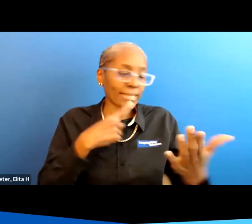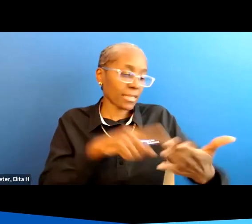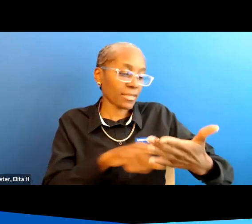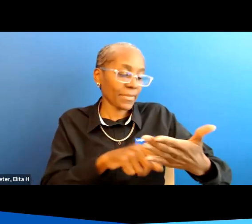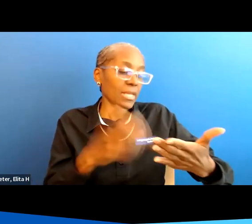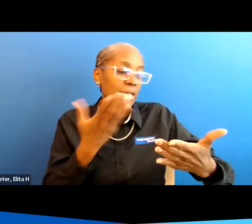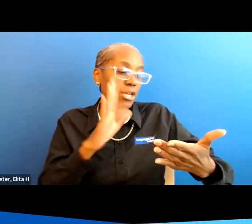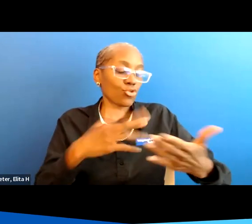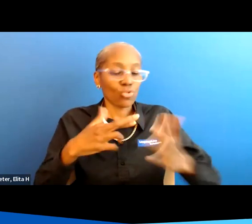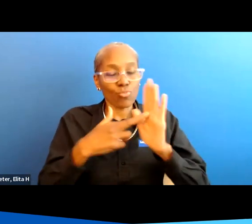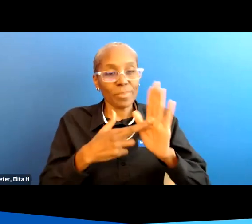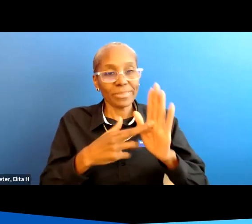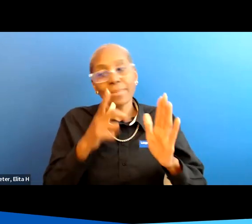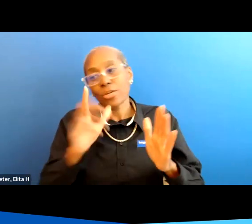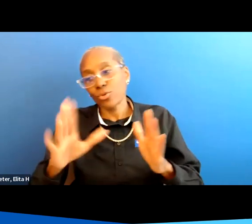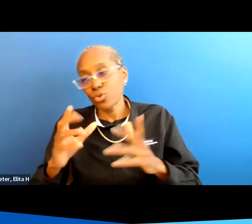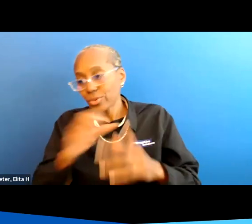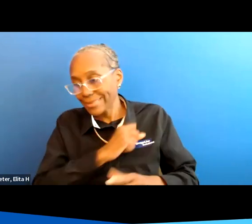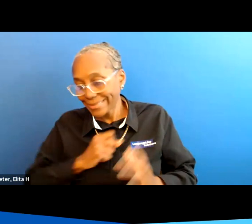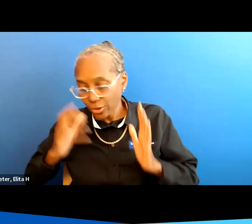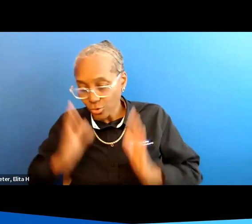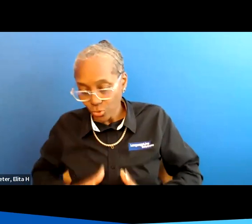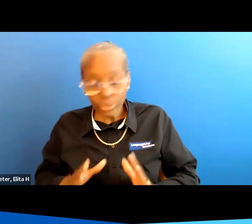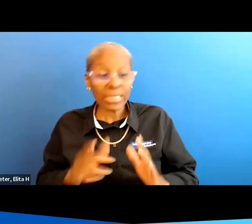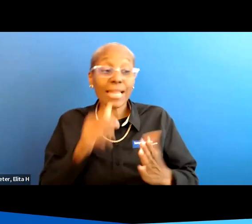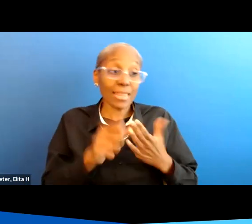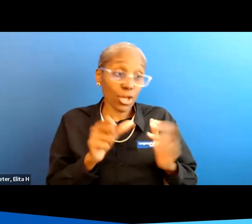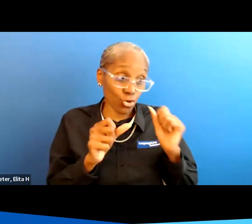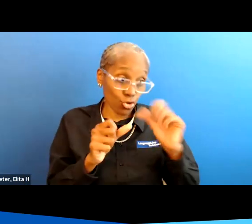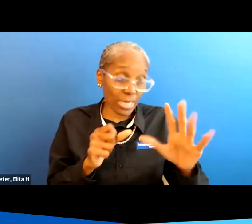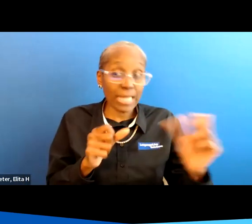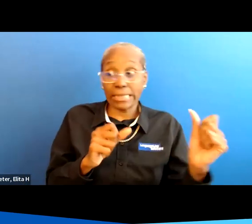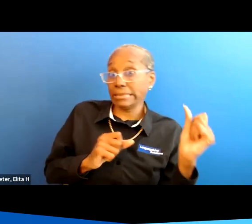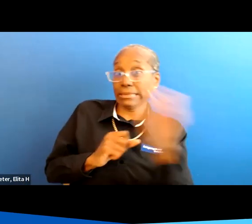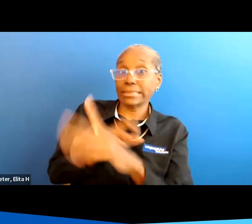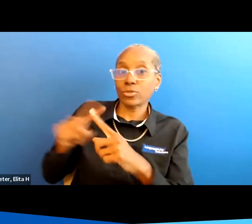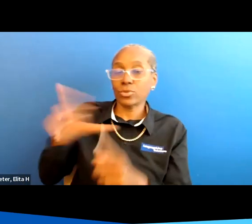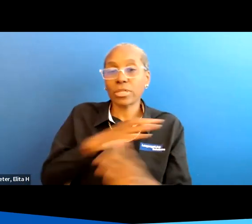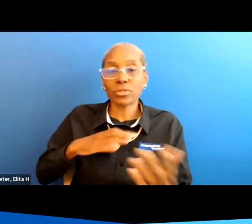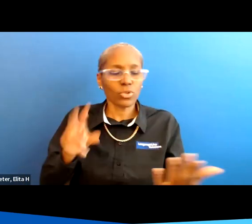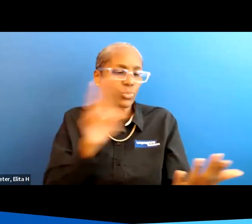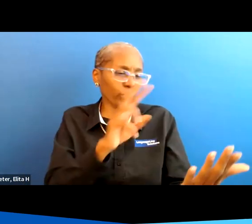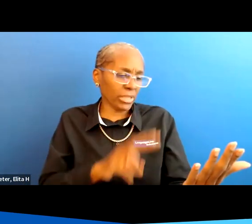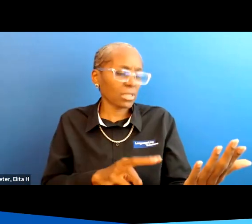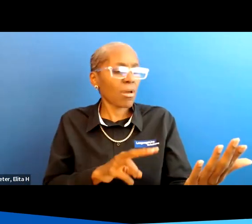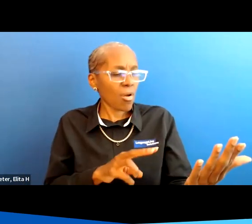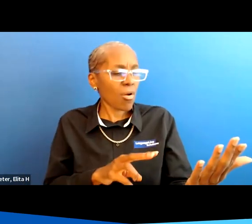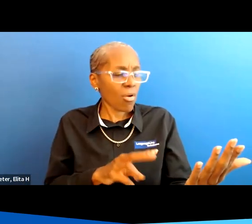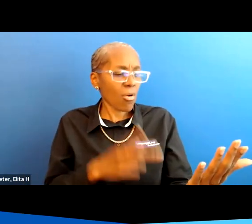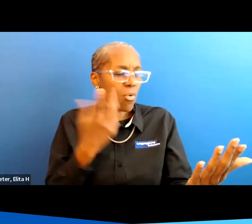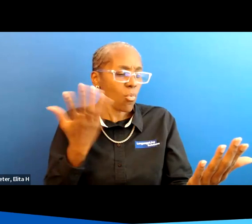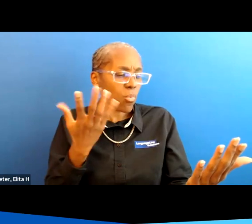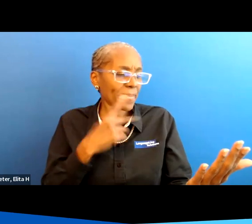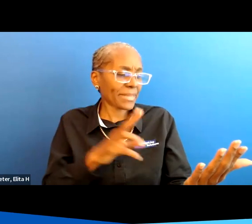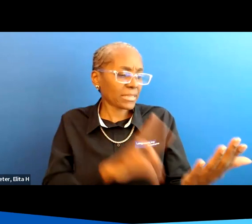here's your representative here are your senators and that letter gets forwarded now look at the letter make sure you know what you're signing make